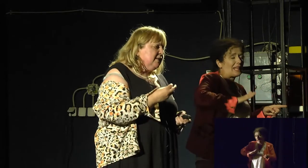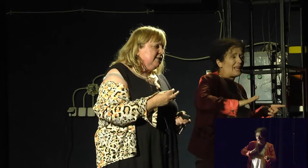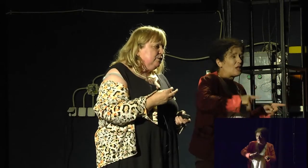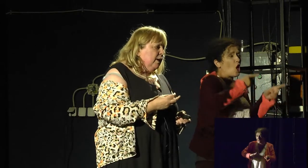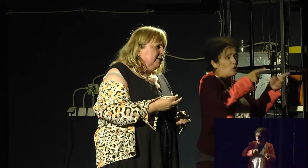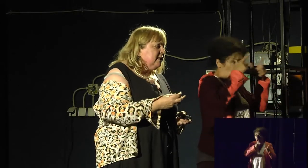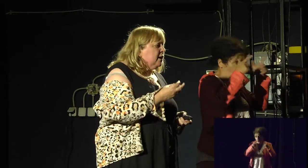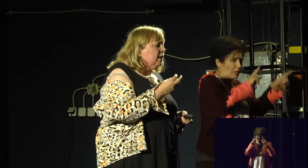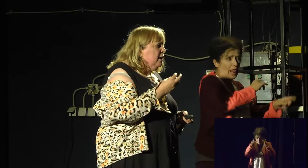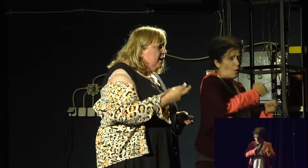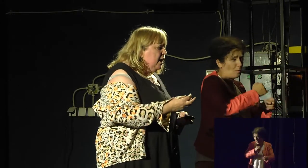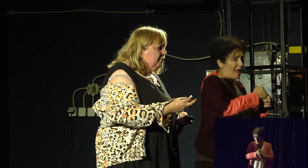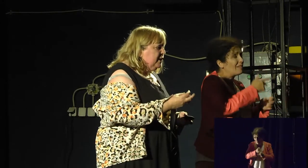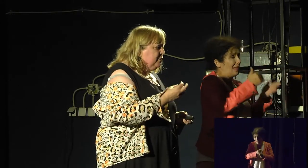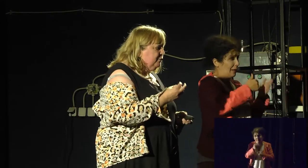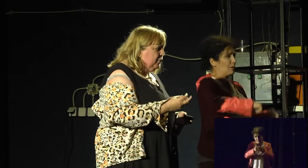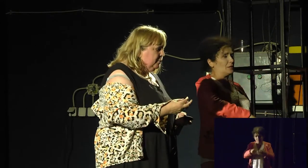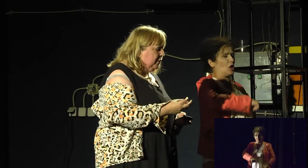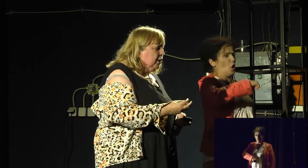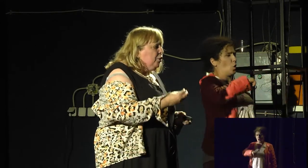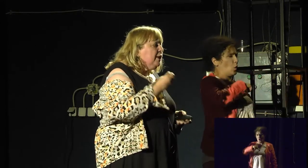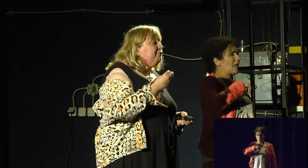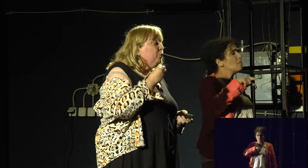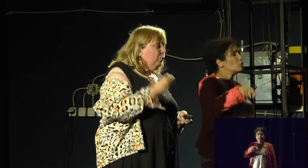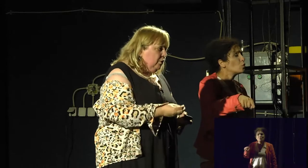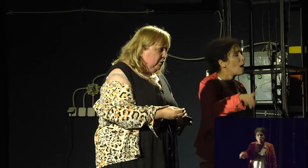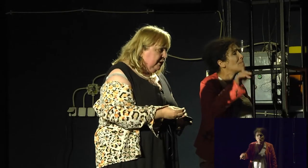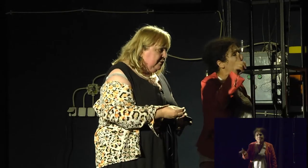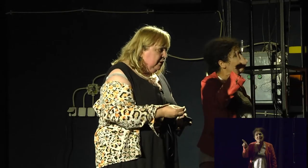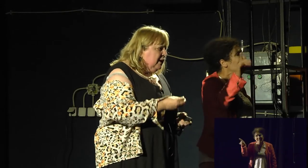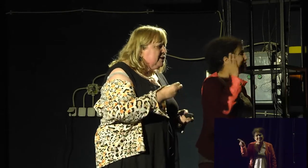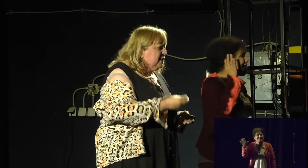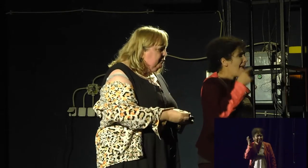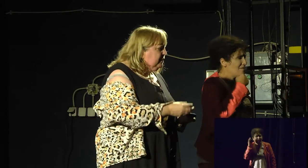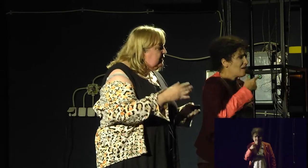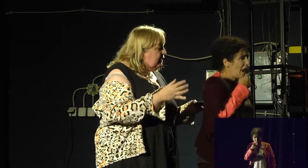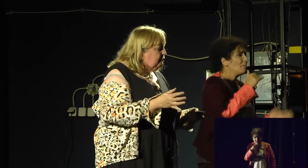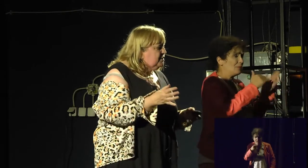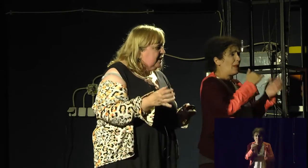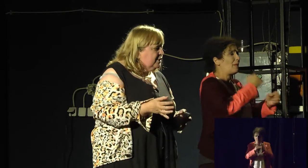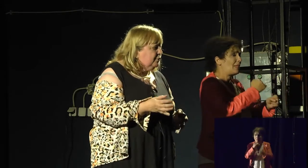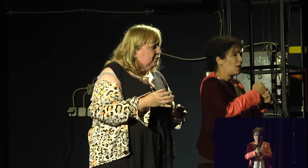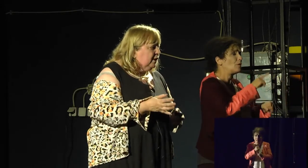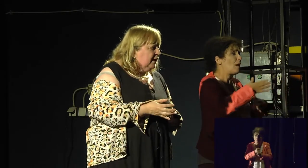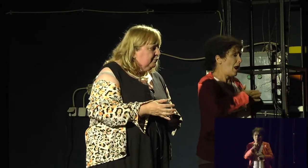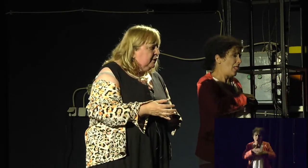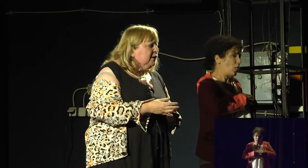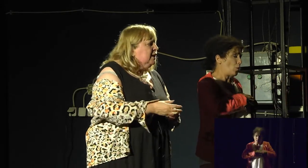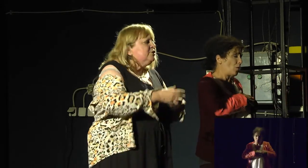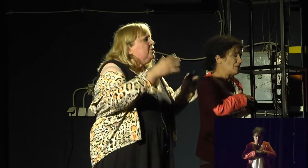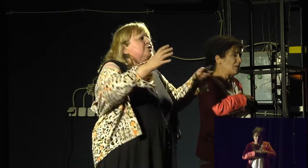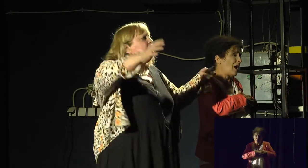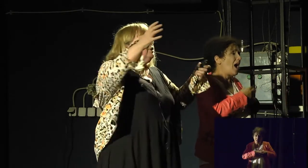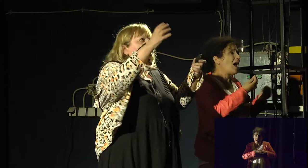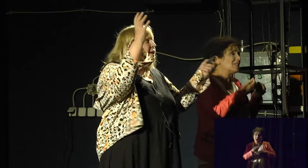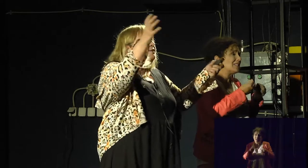And what she says as well is that love is a verb. You have to work on it. It's different in every stage of your life.